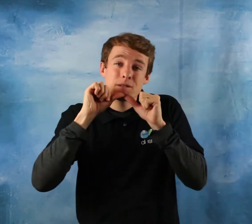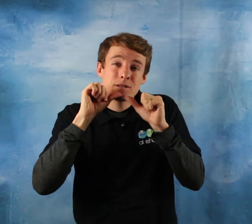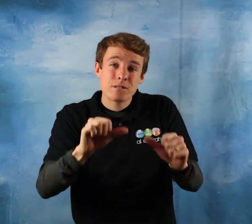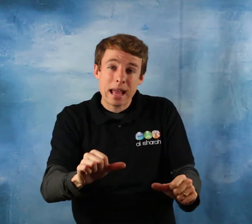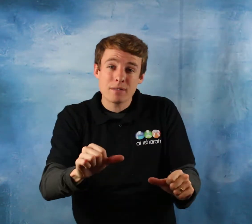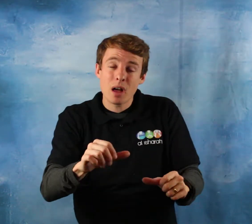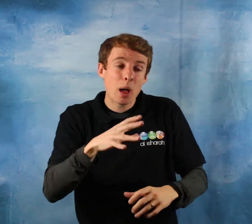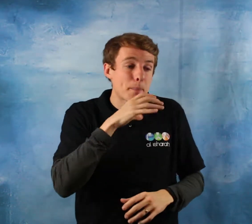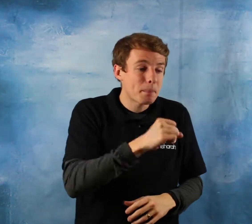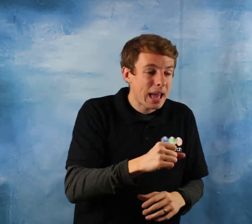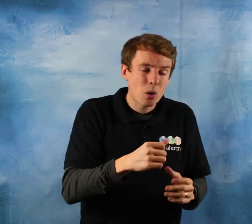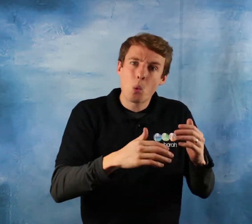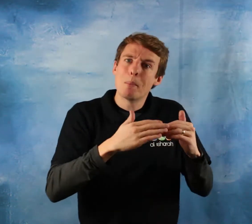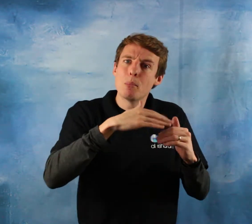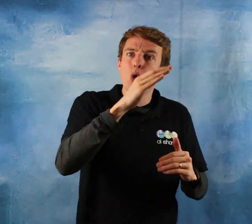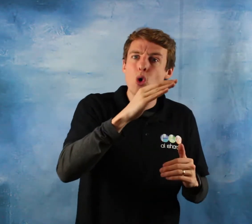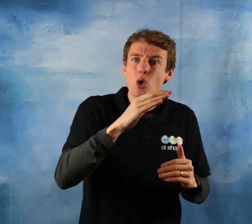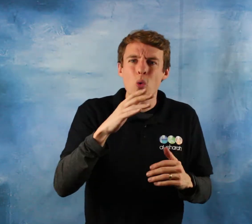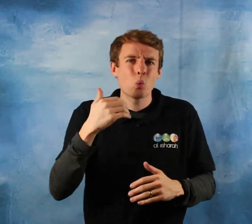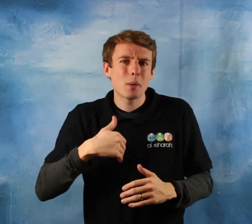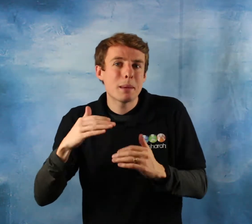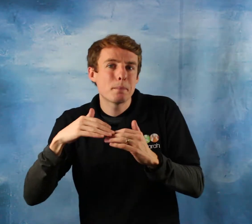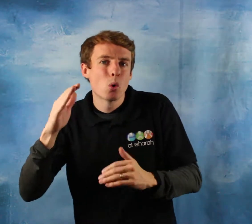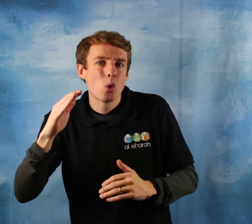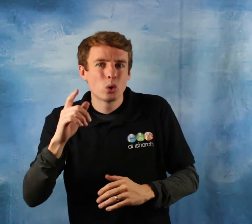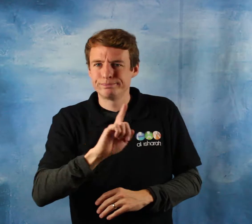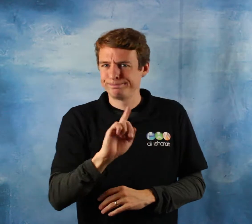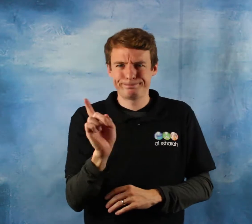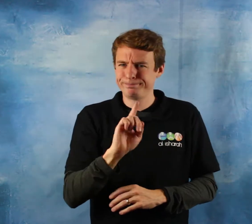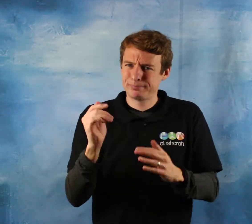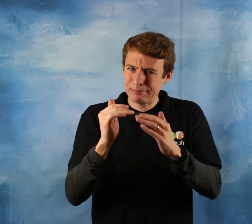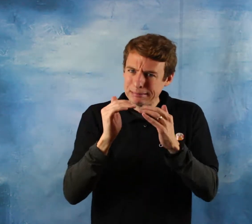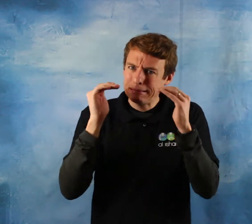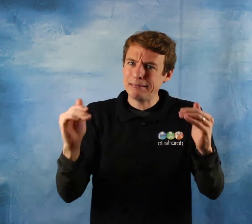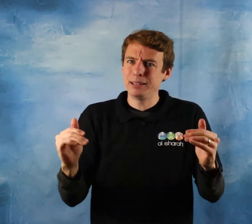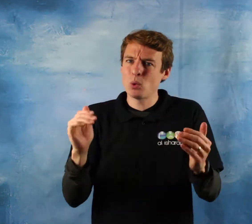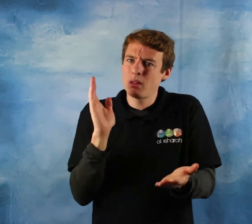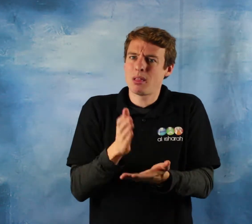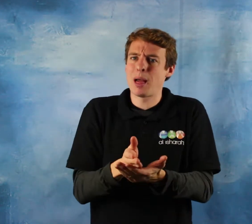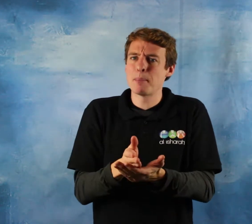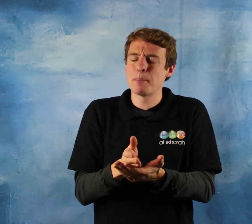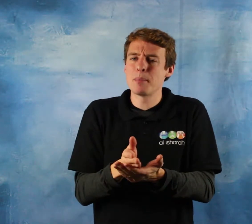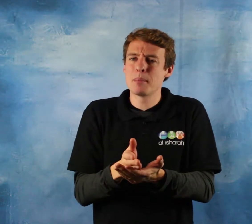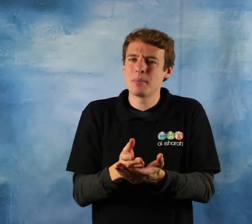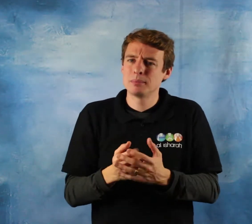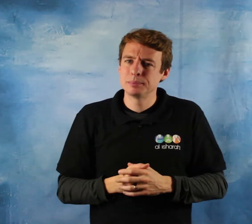amongst men is a misunderstanding of Allah subhanahu wa ta'ala's words where he says